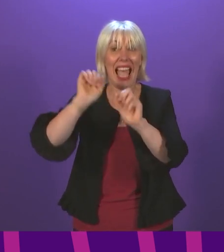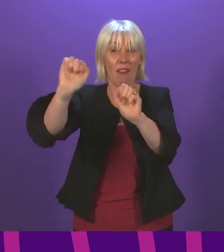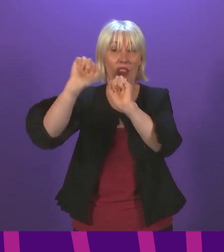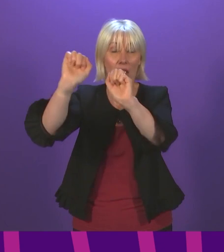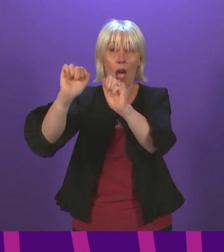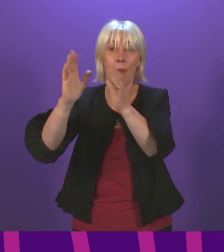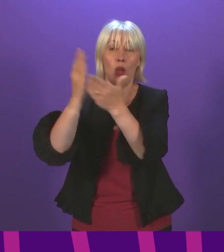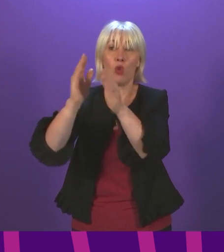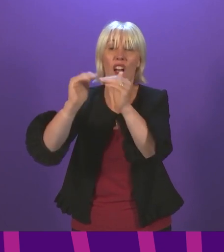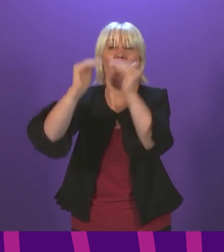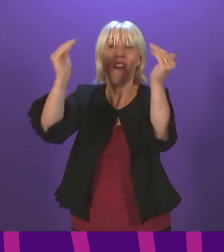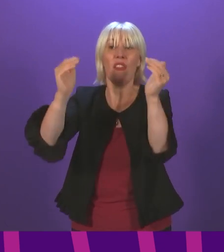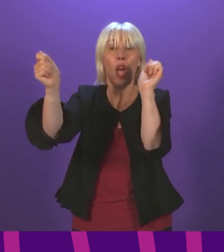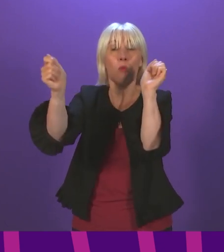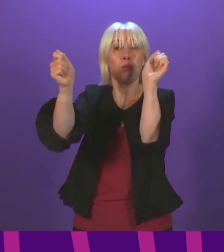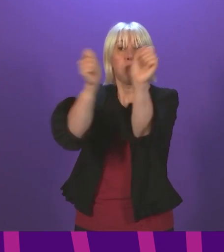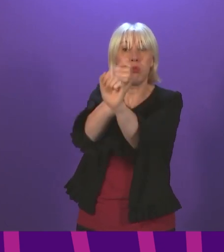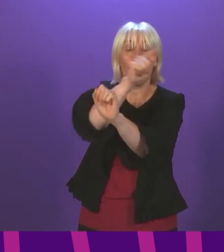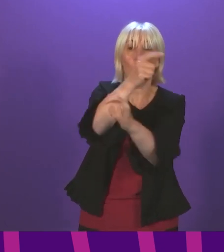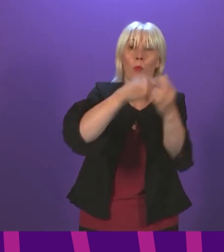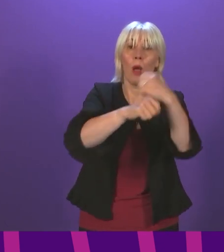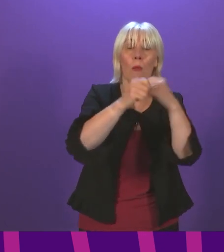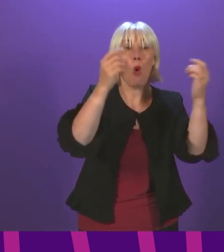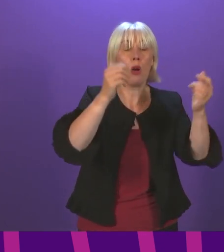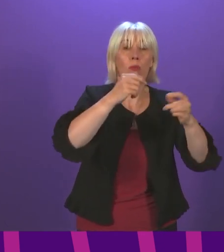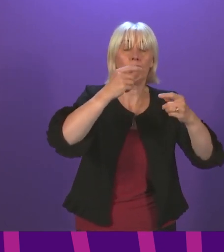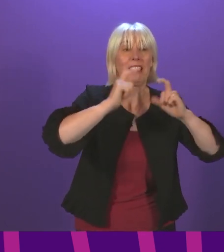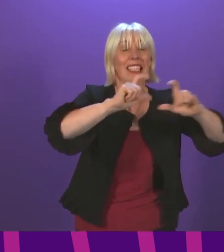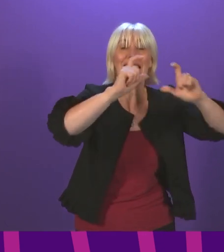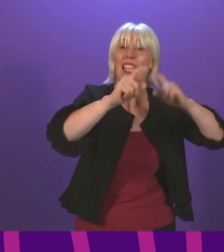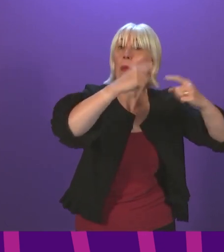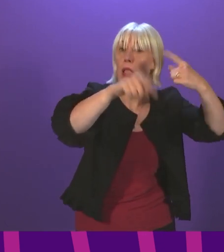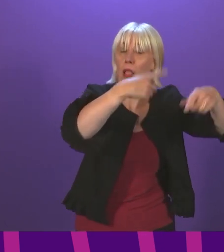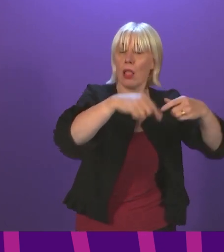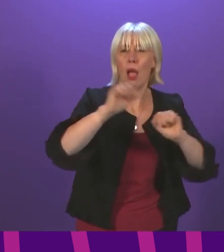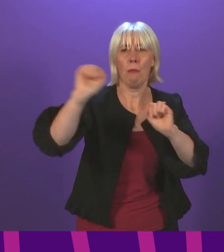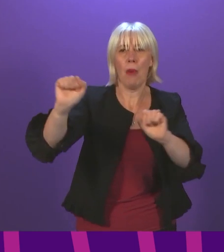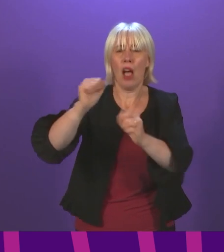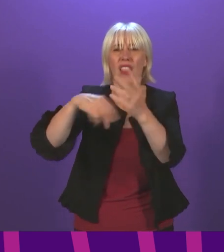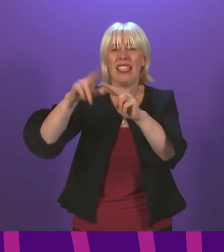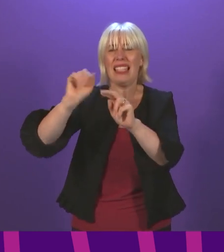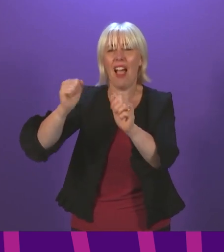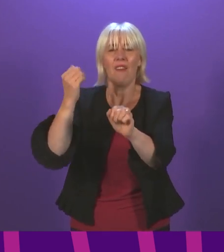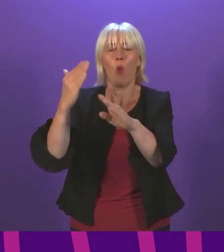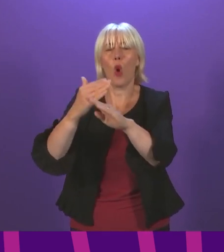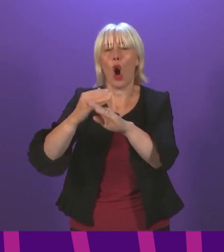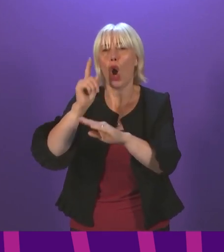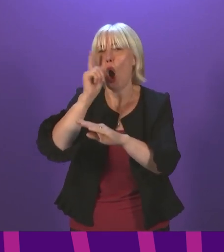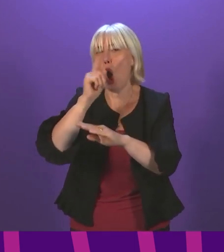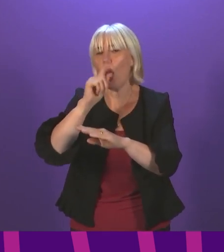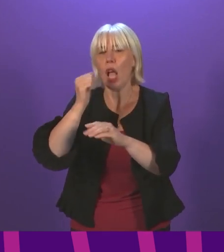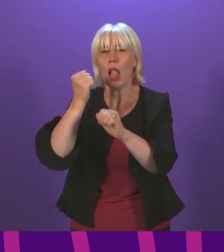communities and those most impacted across Scotland, including, of course, our very highly skilled oil and gas workforce, to co-design that plan.